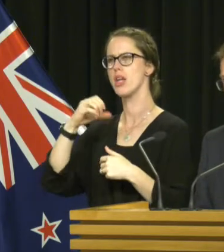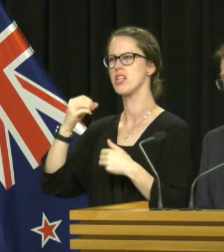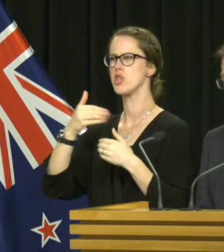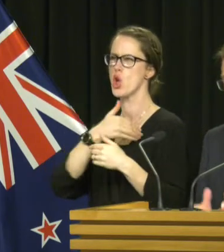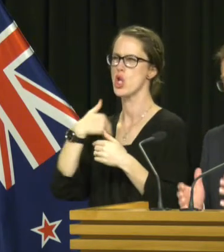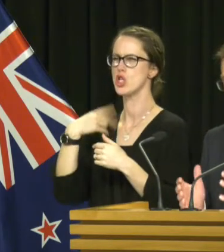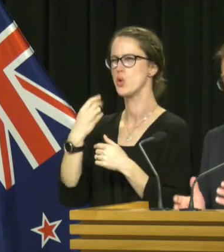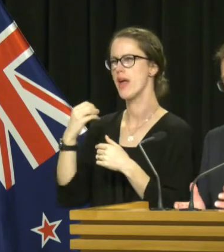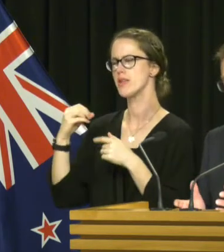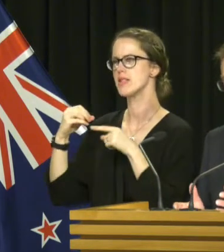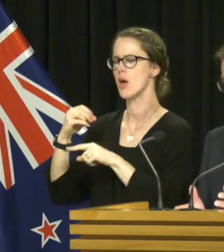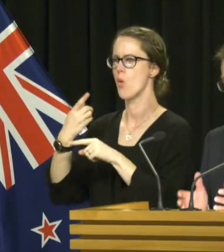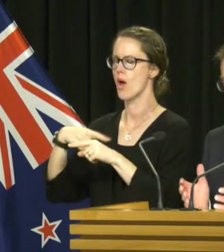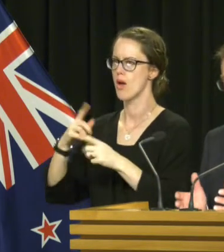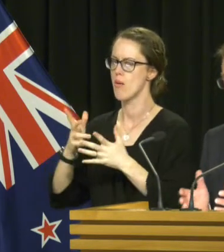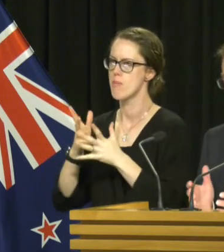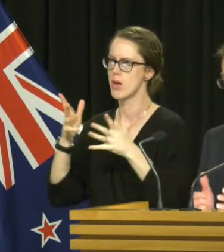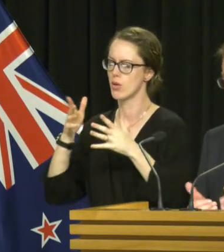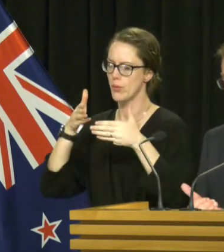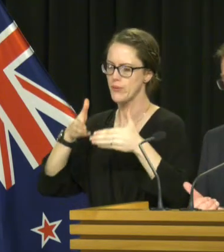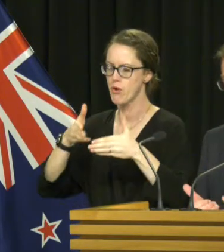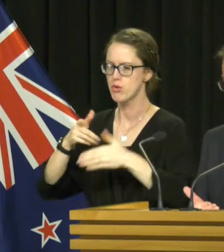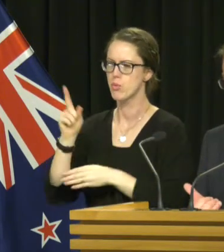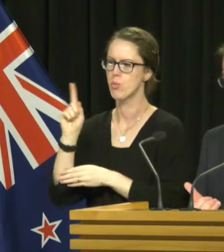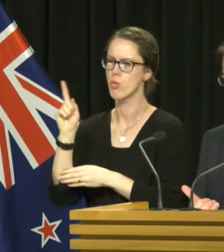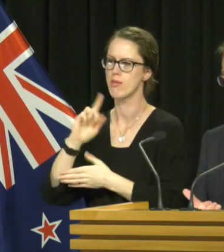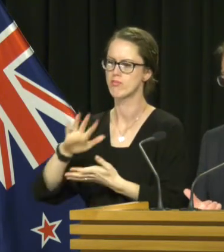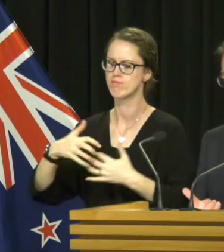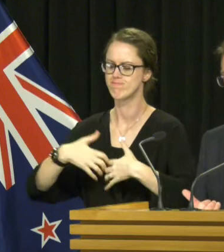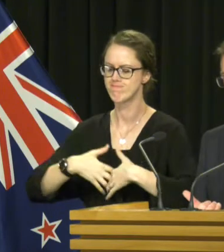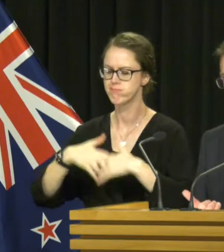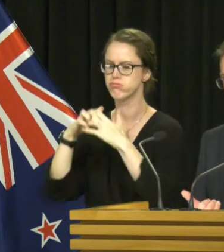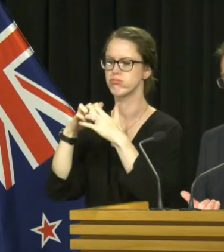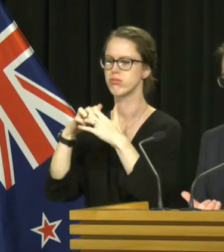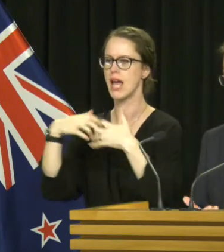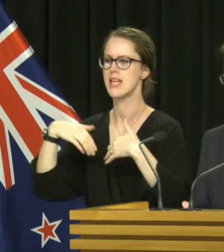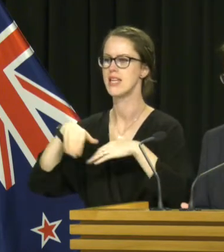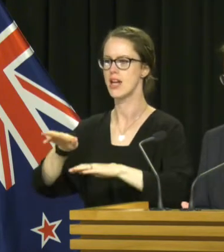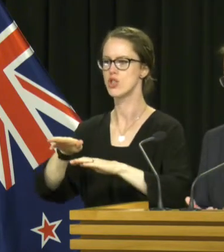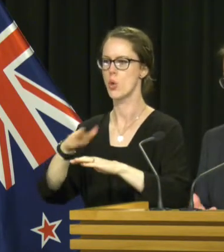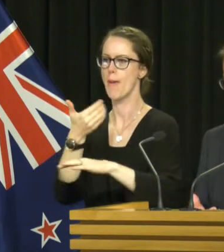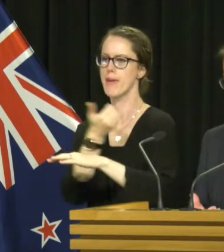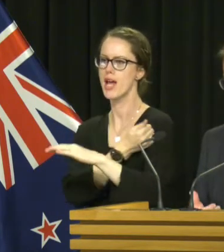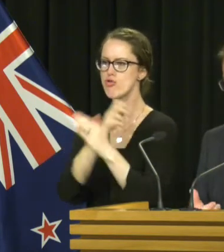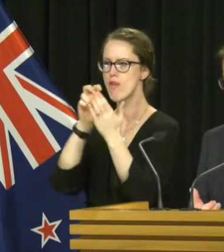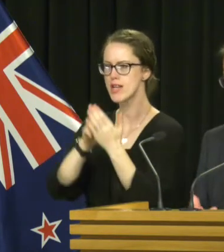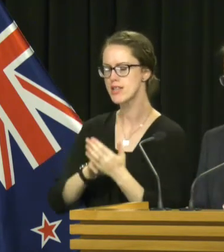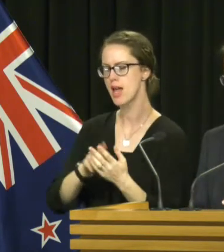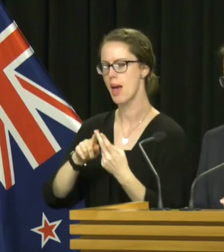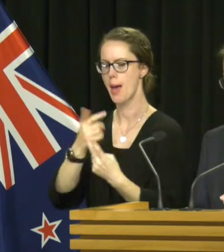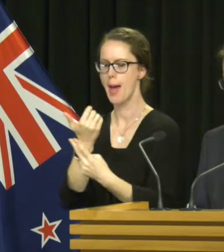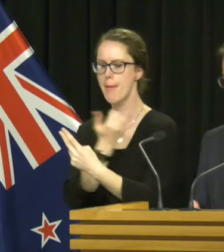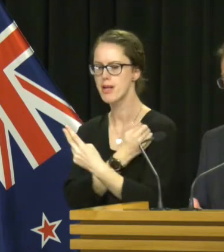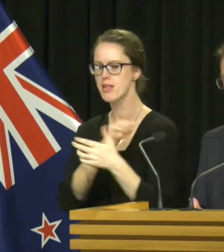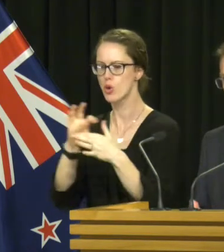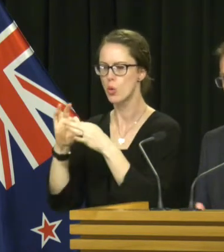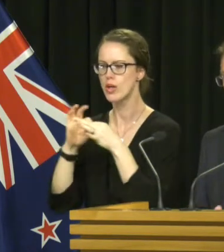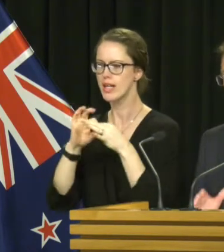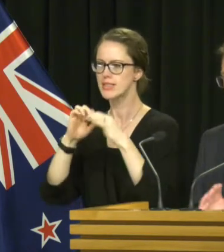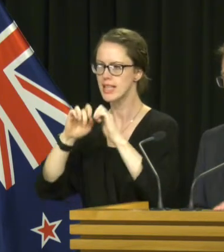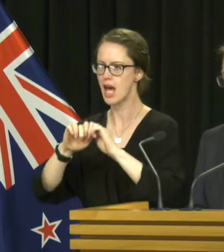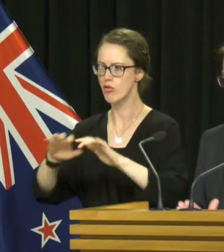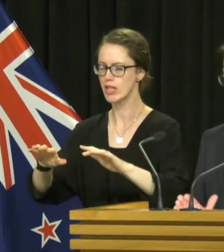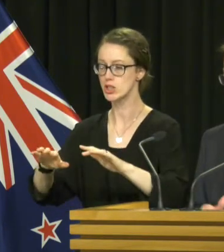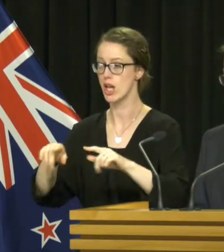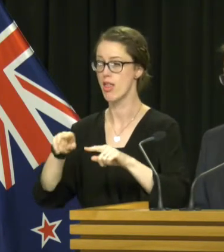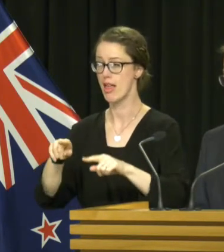2000s, we put in a huge effort with the establishment of the National Immunisation Register, Immunisation Coordinators and Outreach,